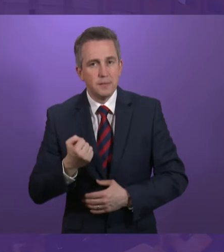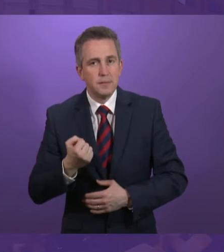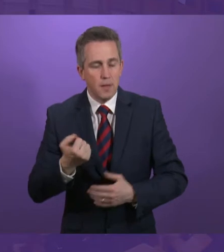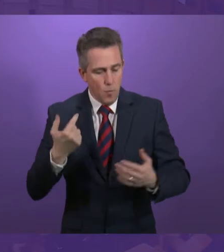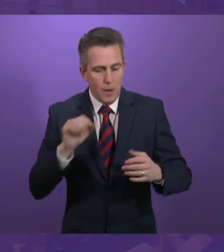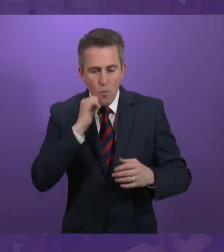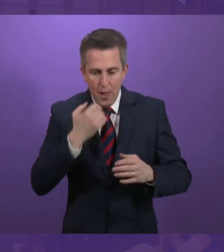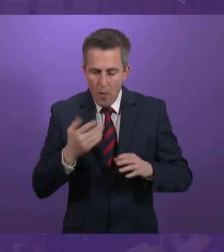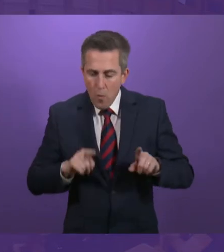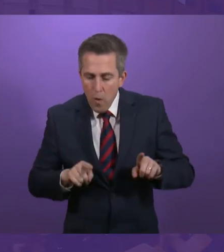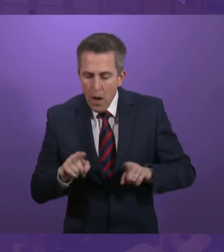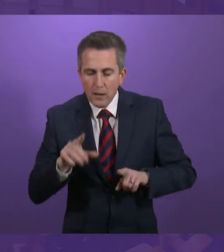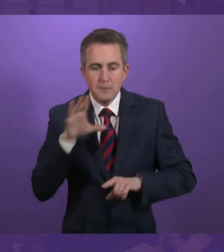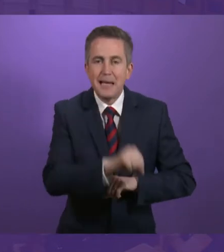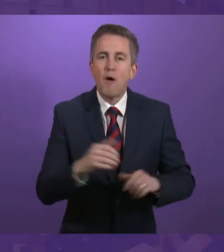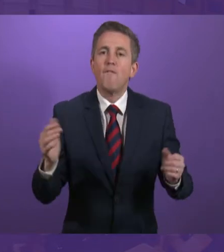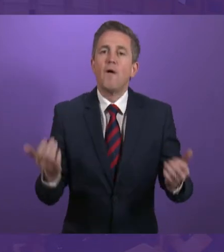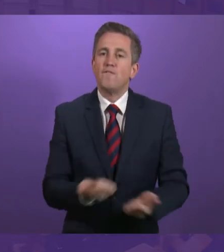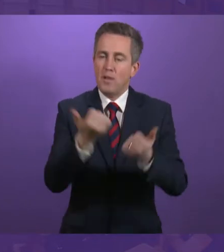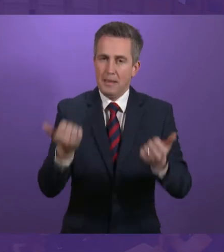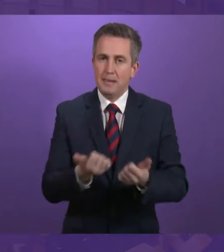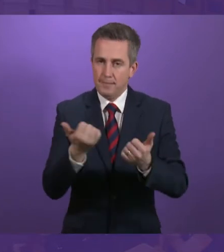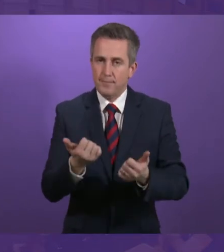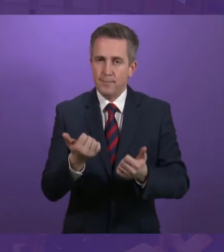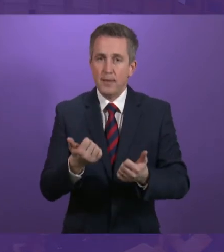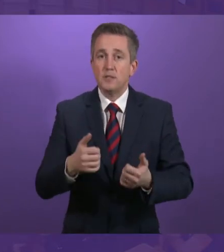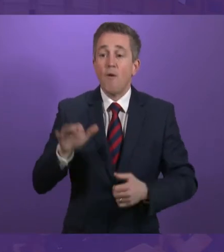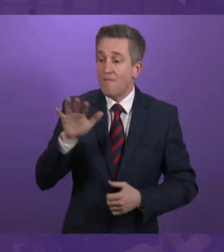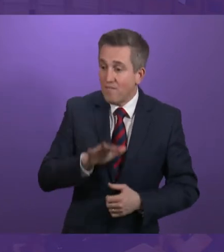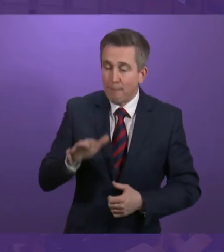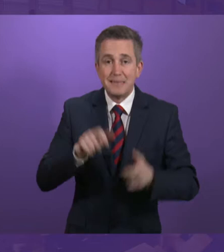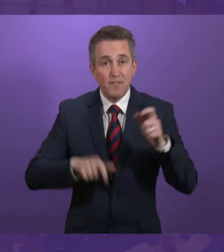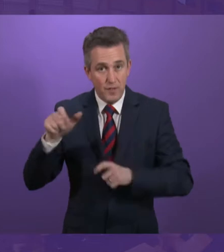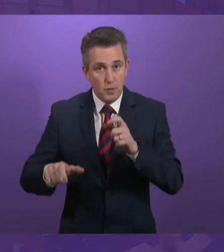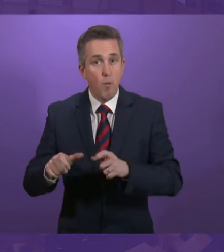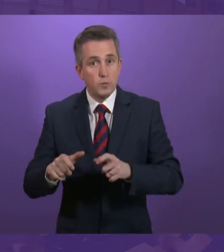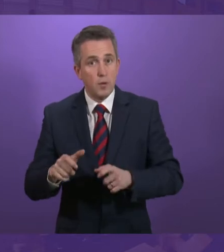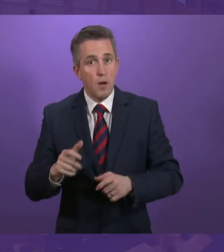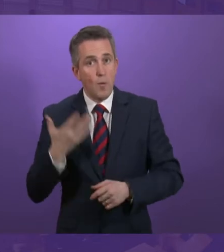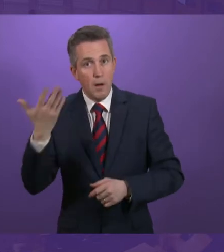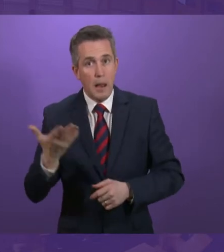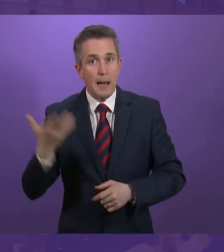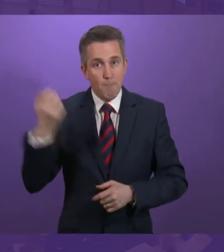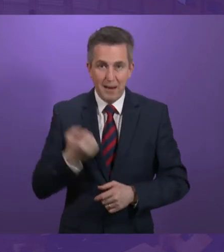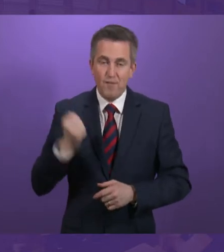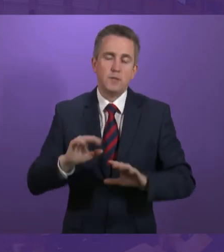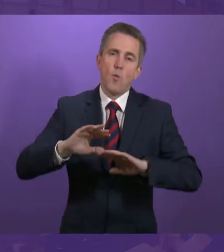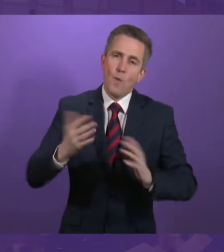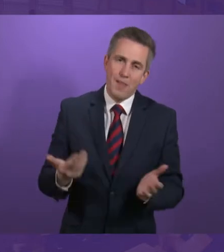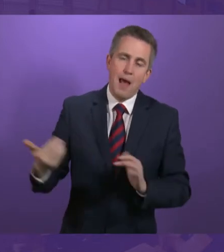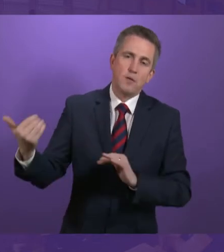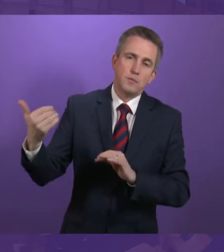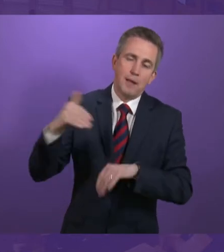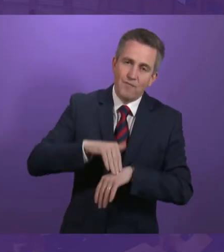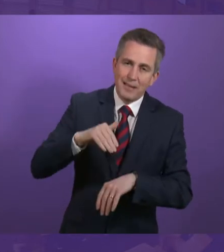delivering them in full. These will ensure people receive the regular payments they've already been awarded with minimal disruption and distress.